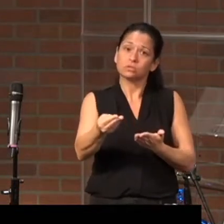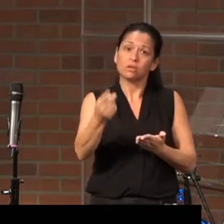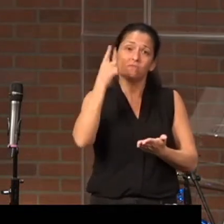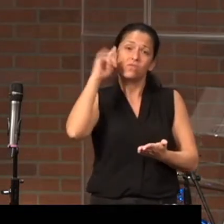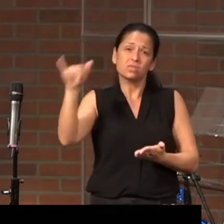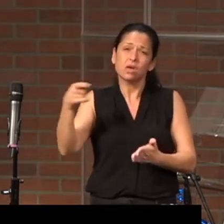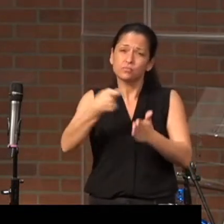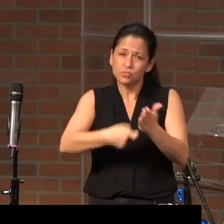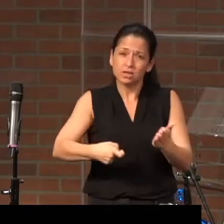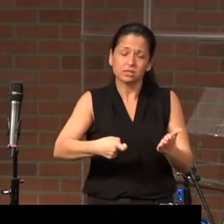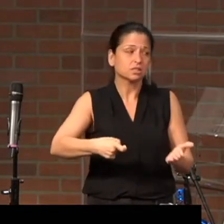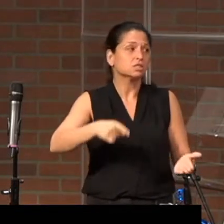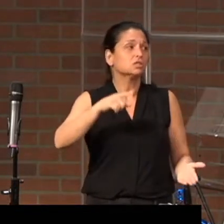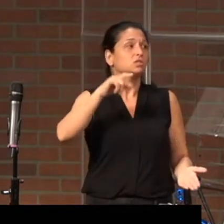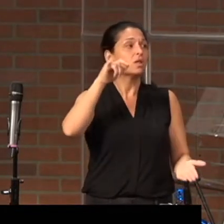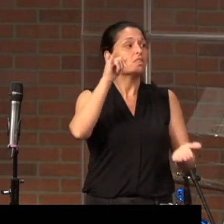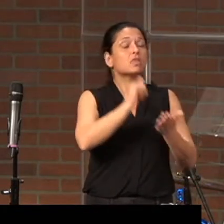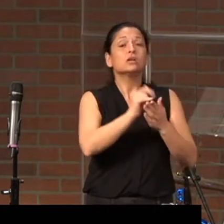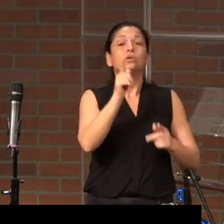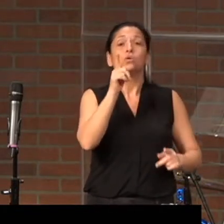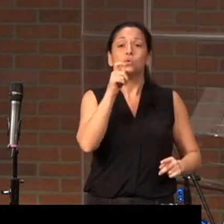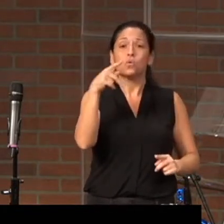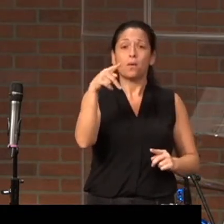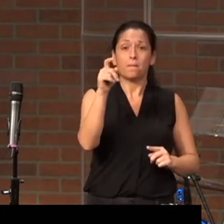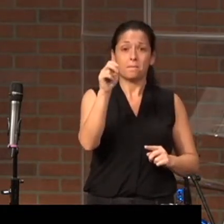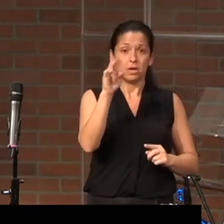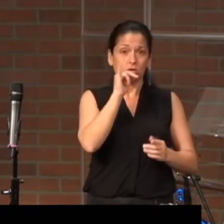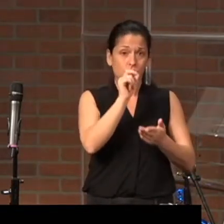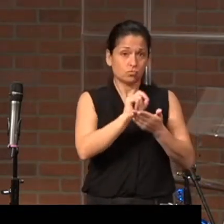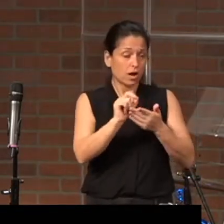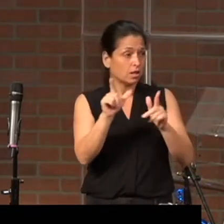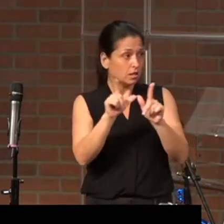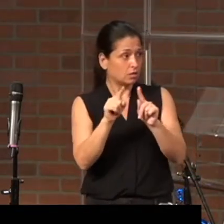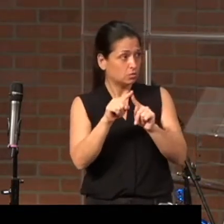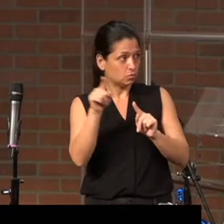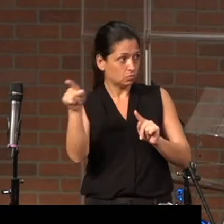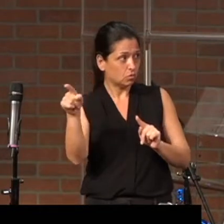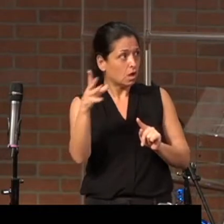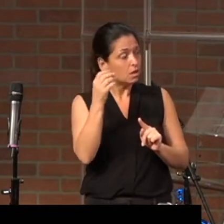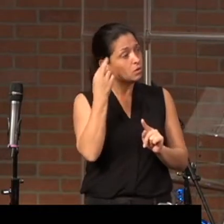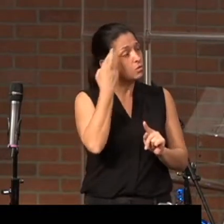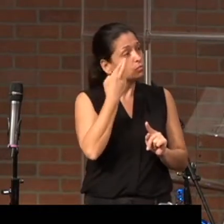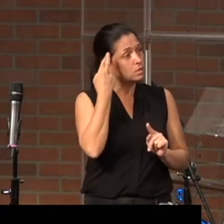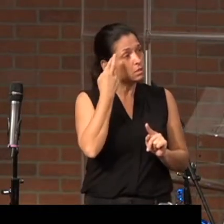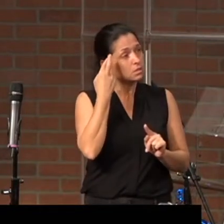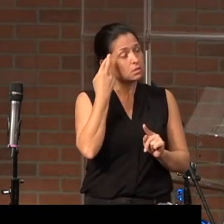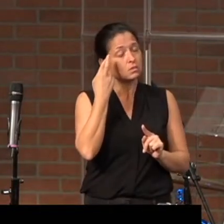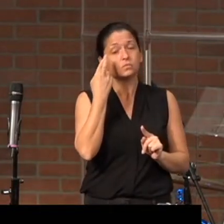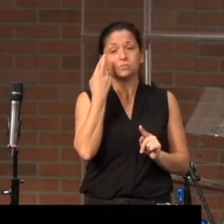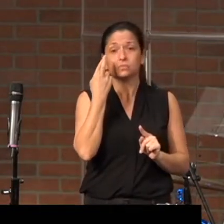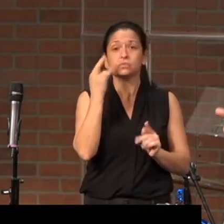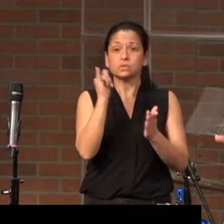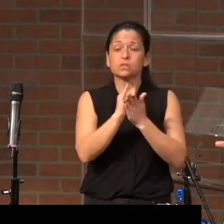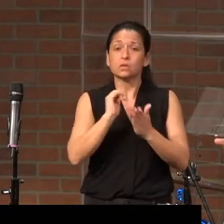But that's who Peter is writing this letter to. And the reason that we have value